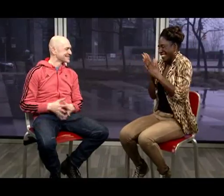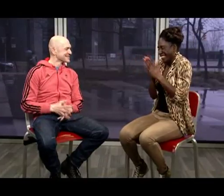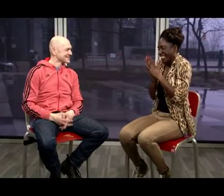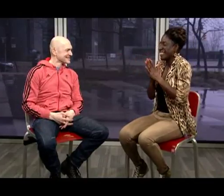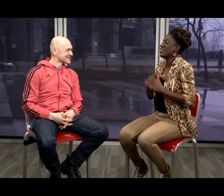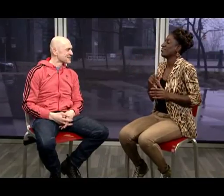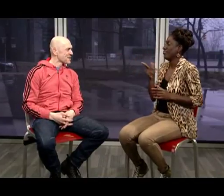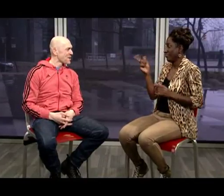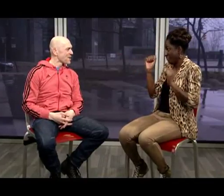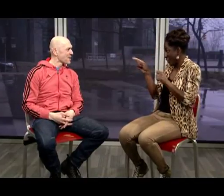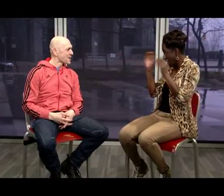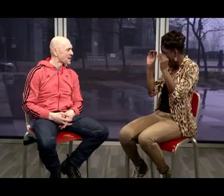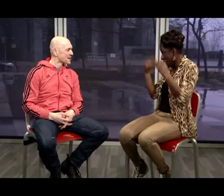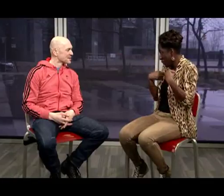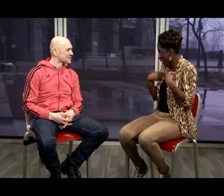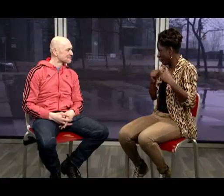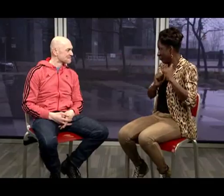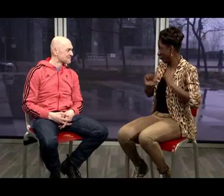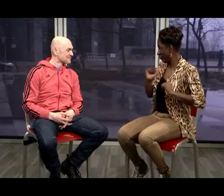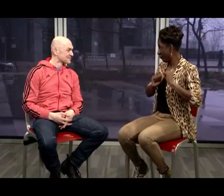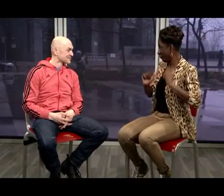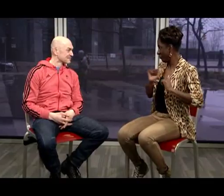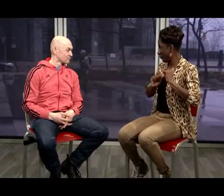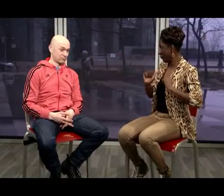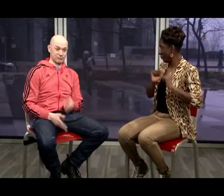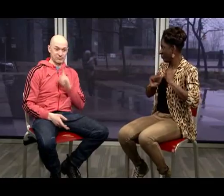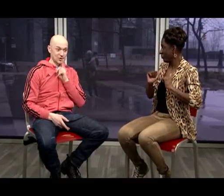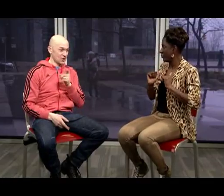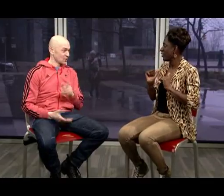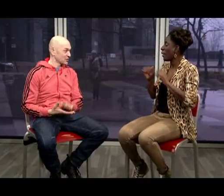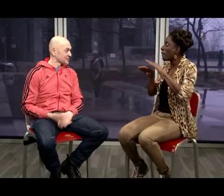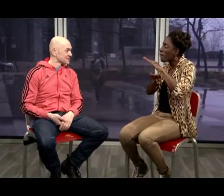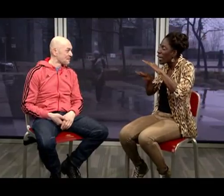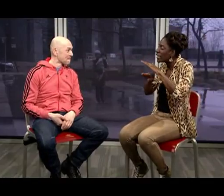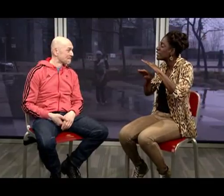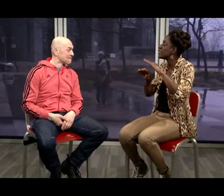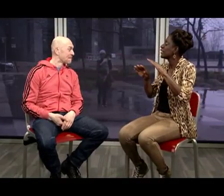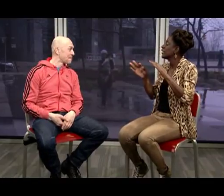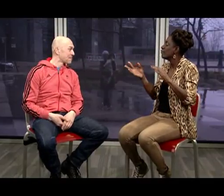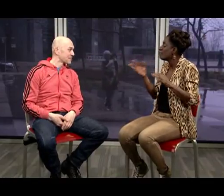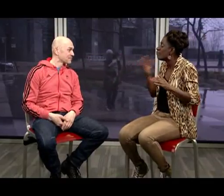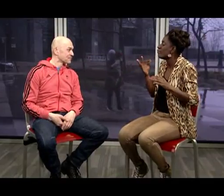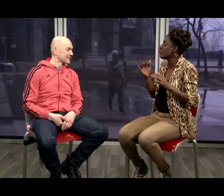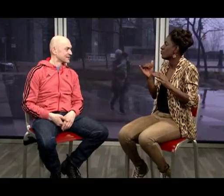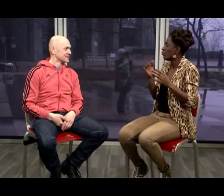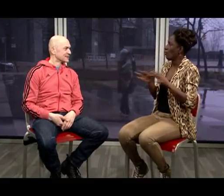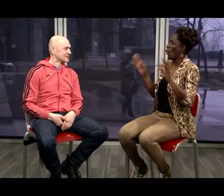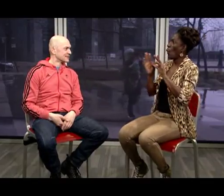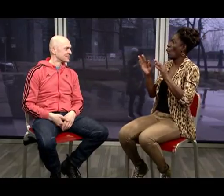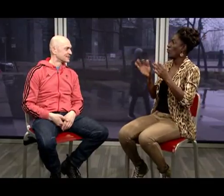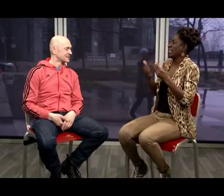And one thing that I have just been dying to ask I'm hoping you can teach me a little bit of performance Just some basic skills